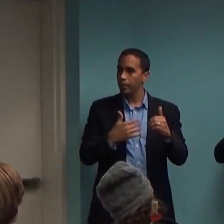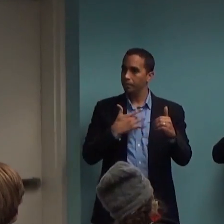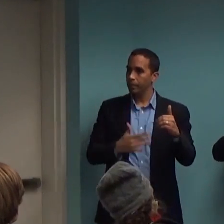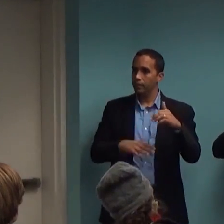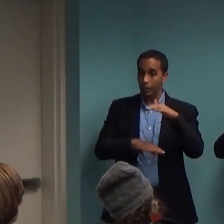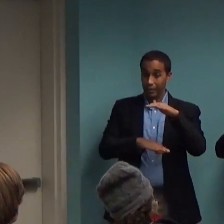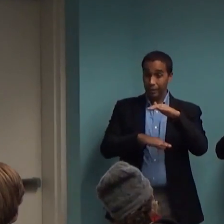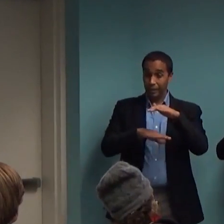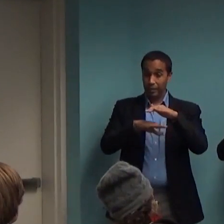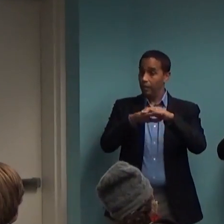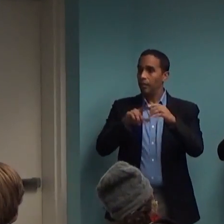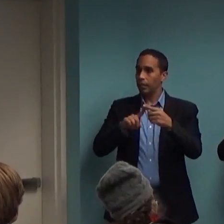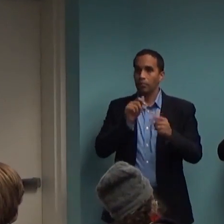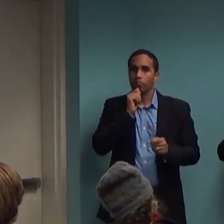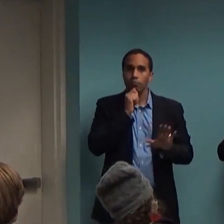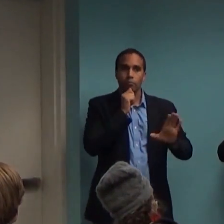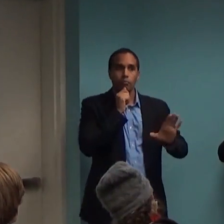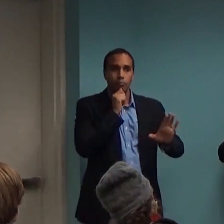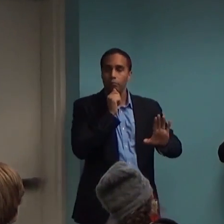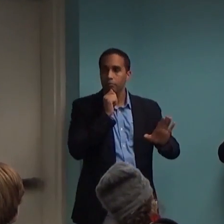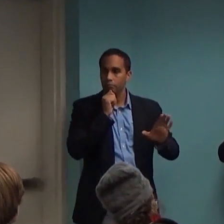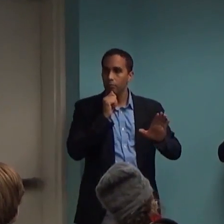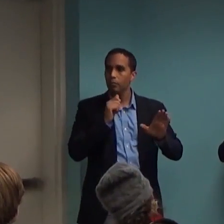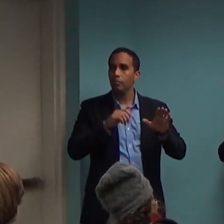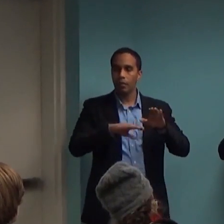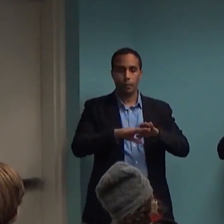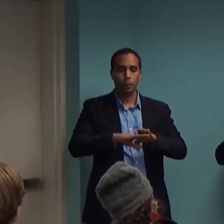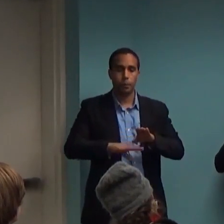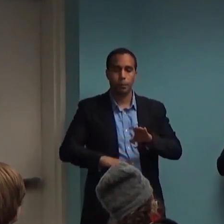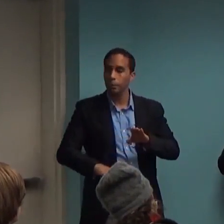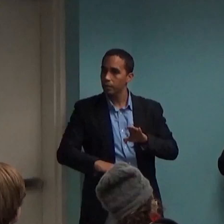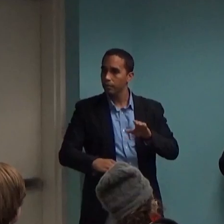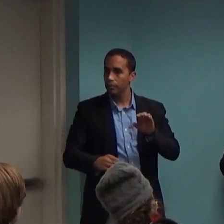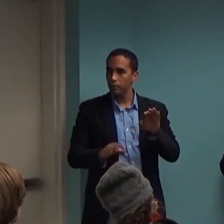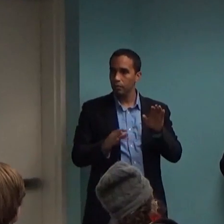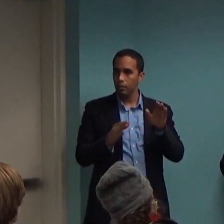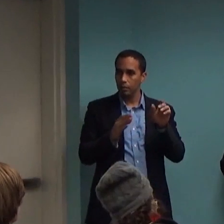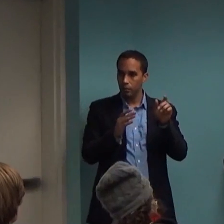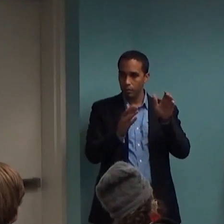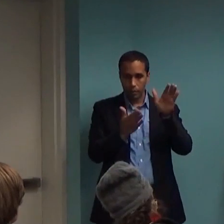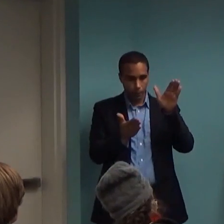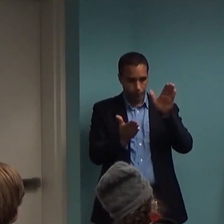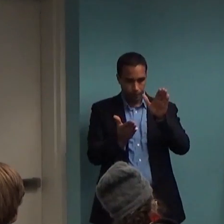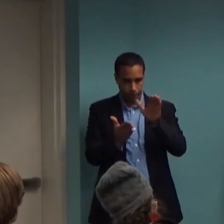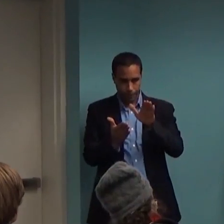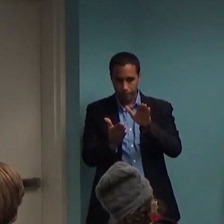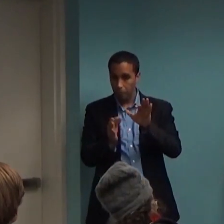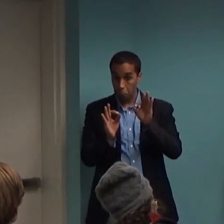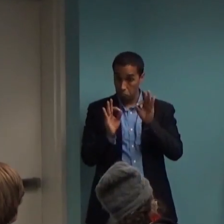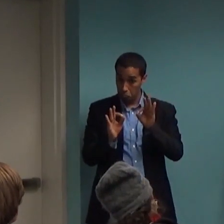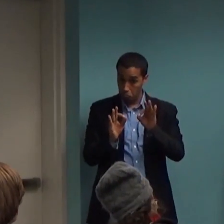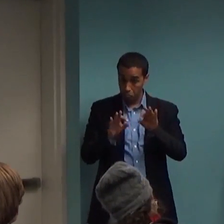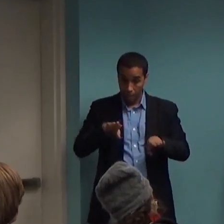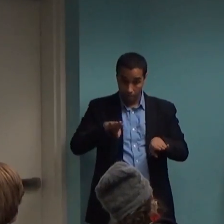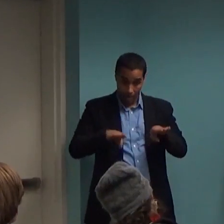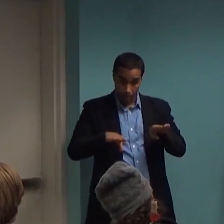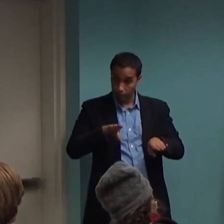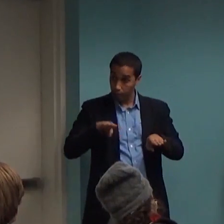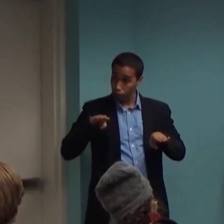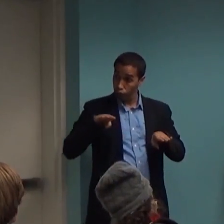say, okay, this is as much improvement as you're going to get from the medication. And now we'll taper you down to a level that you're not going to have any loss